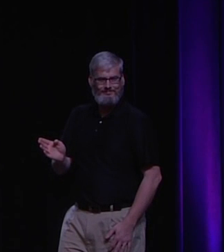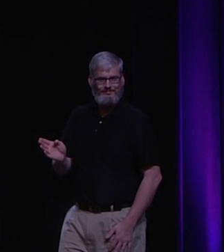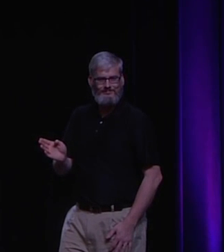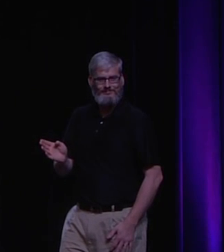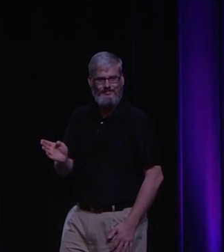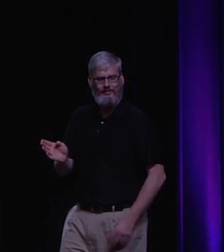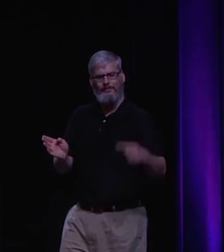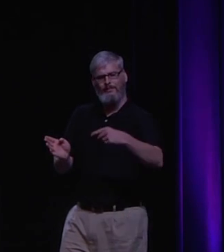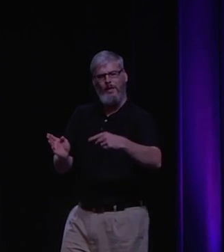started behind a new journey.